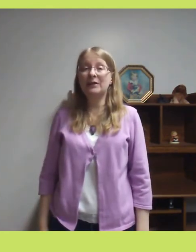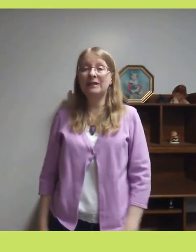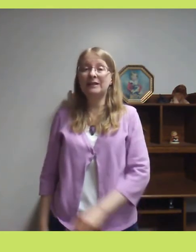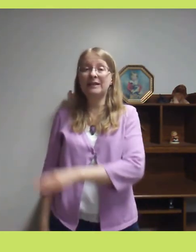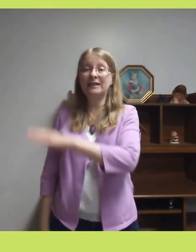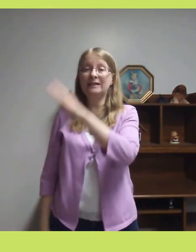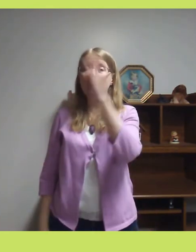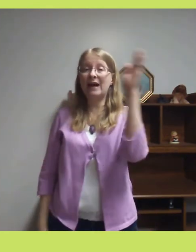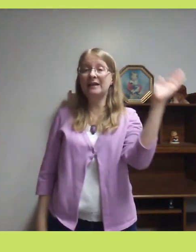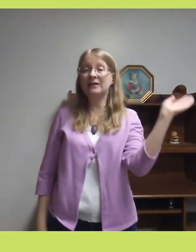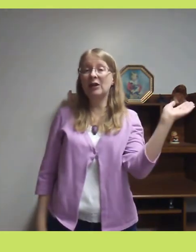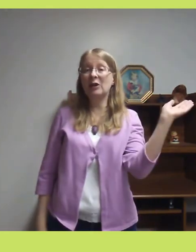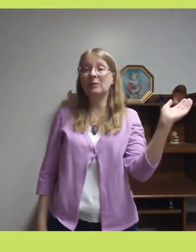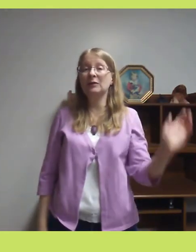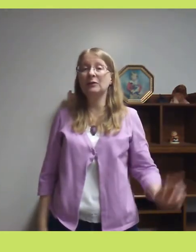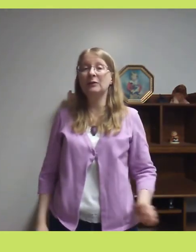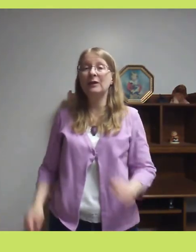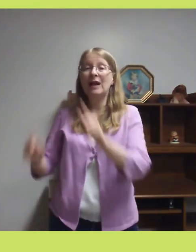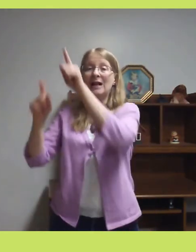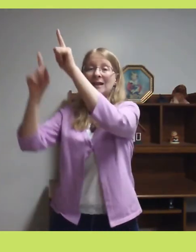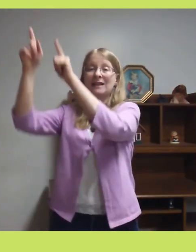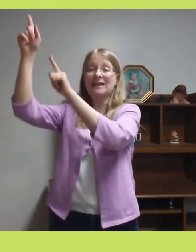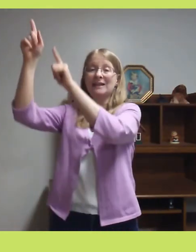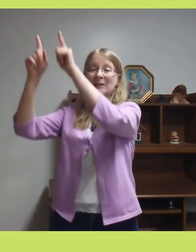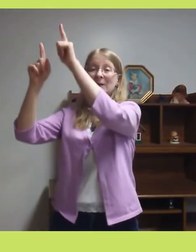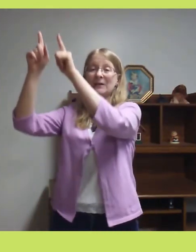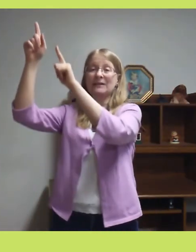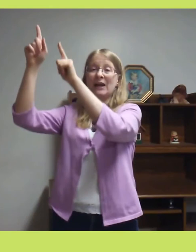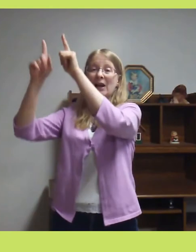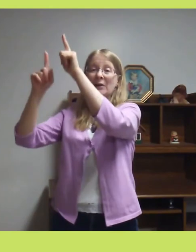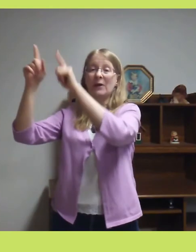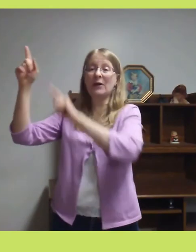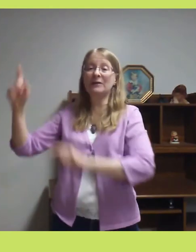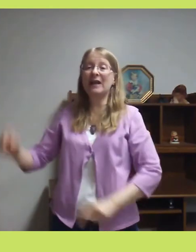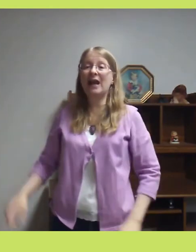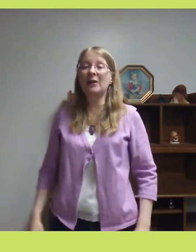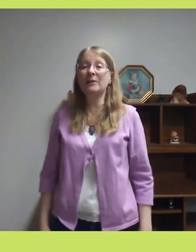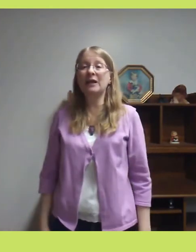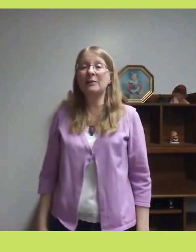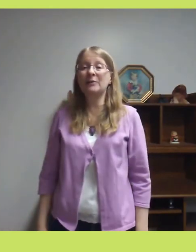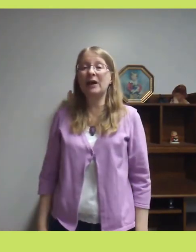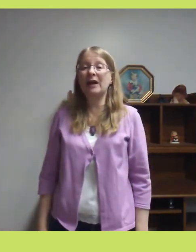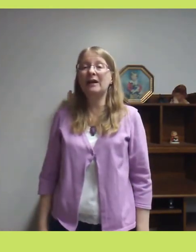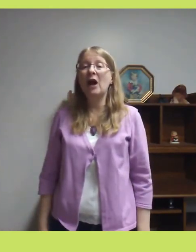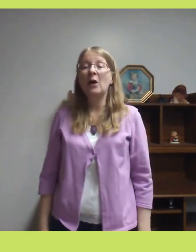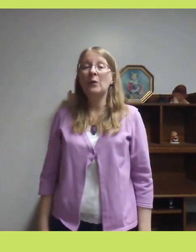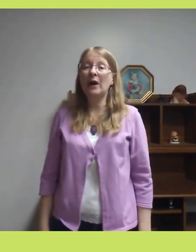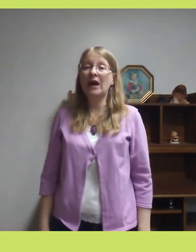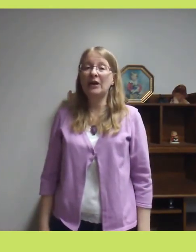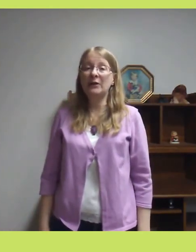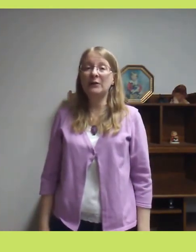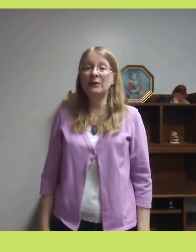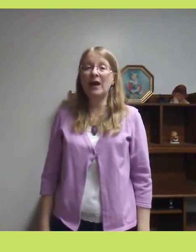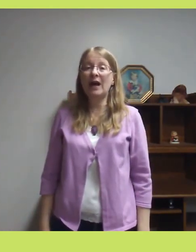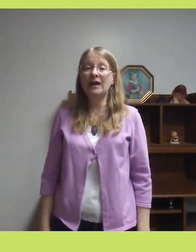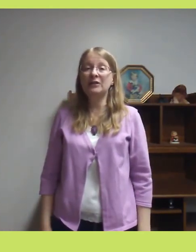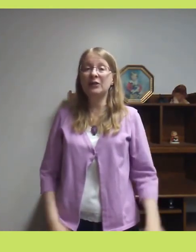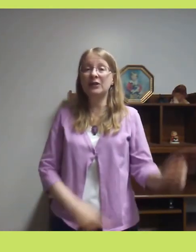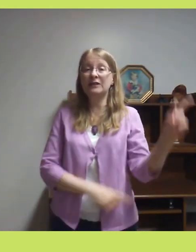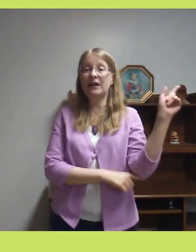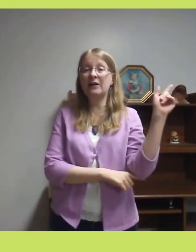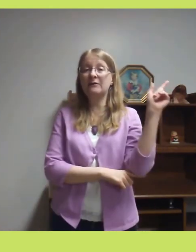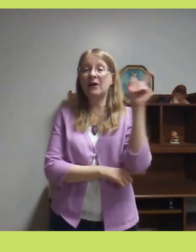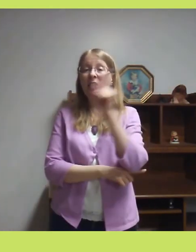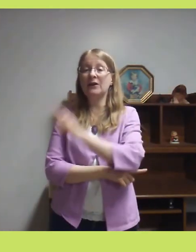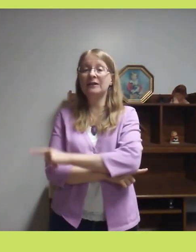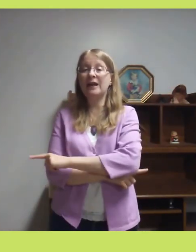the pretty sky so blue. Little star, oh, tell me, pray, where you hide